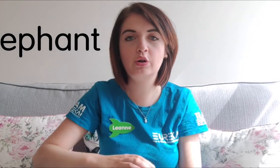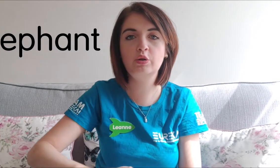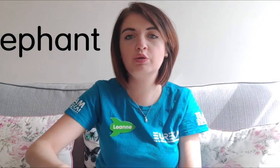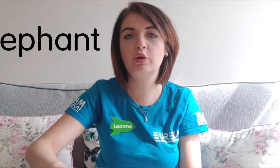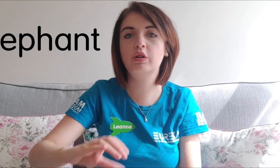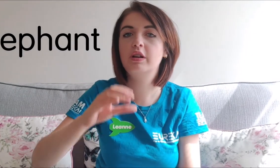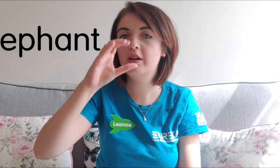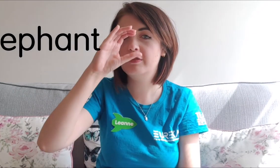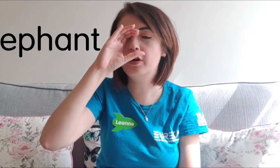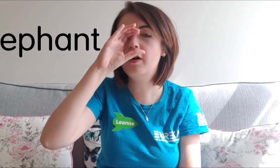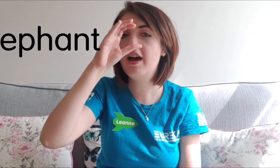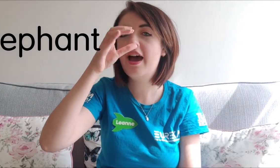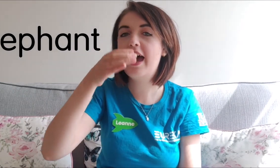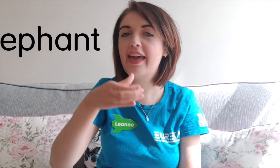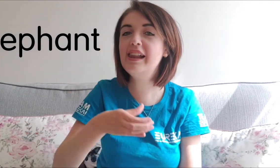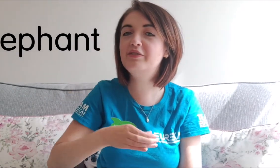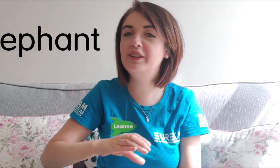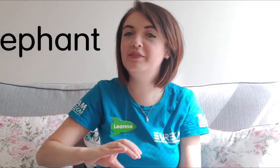trunk for elephant.